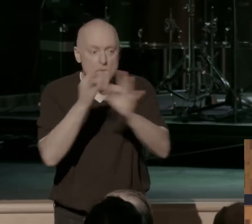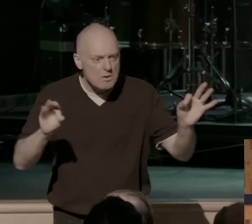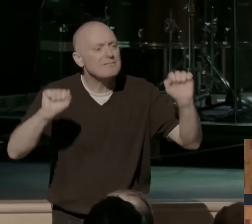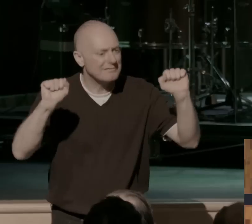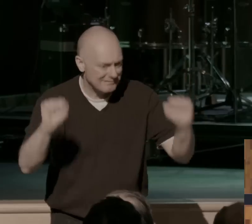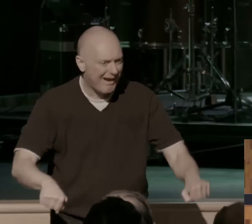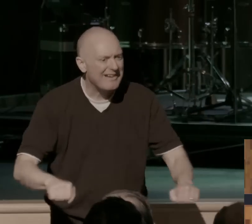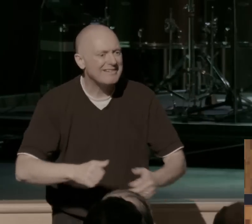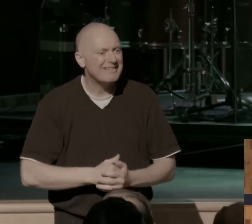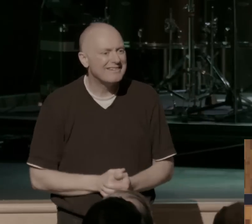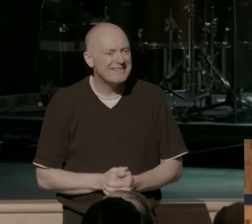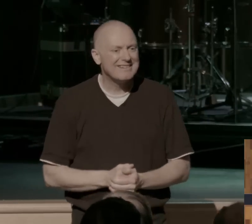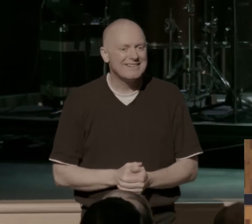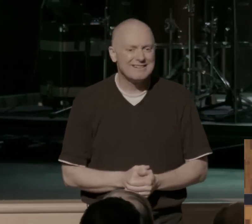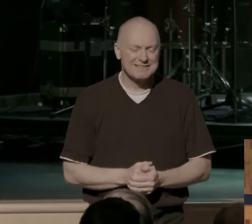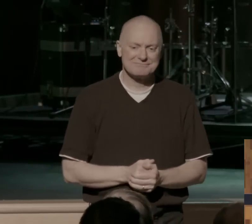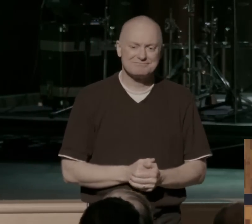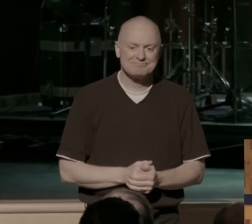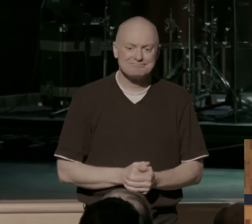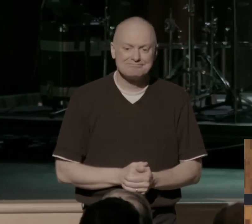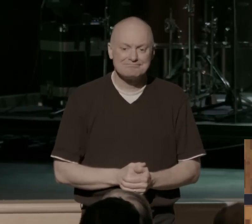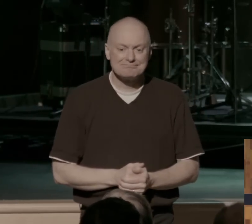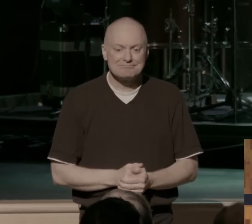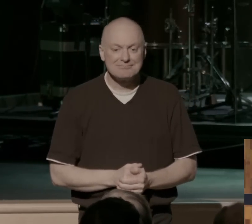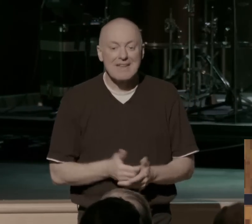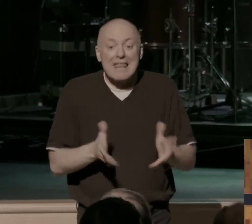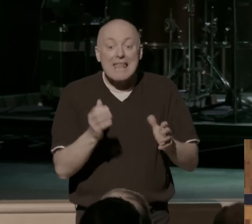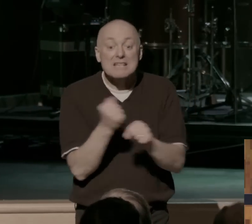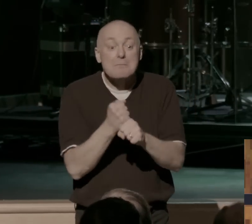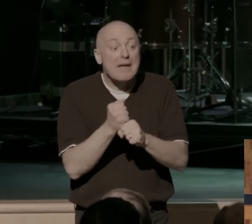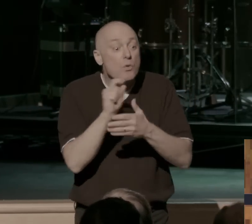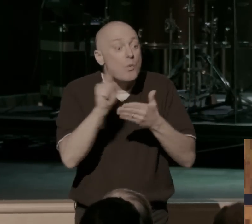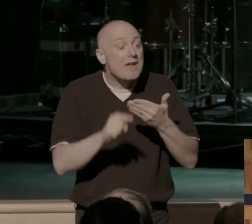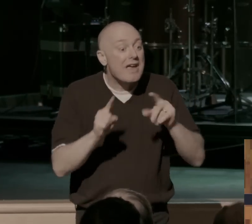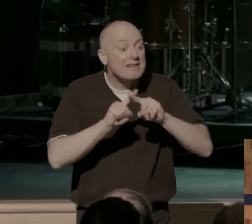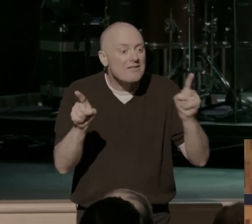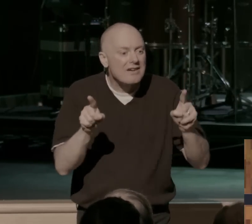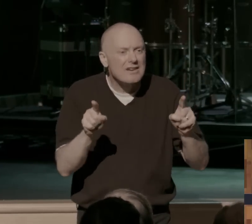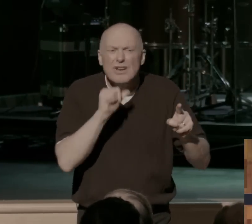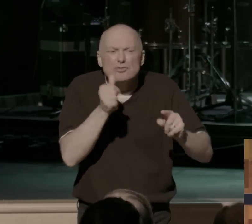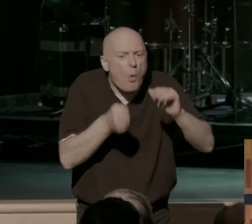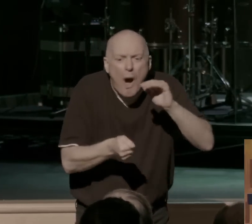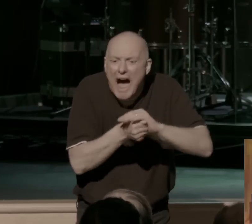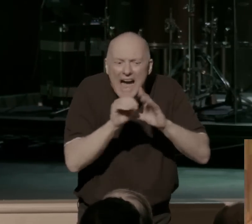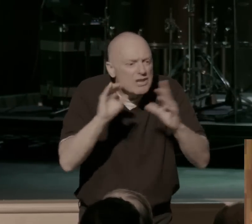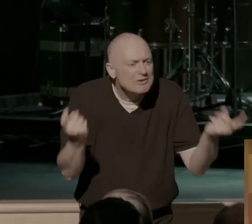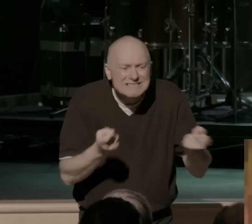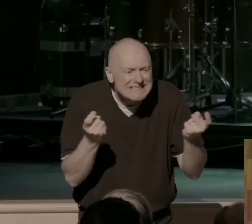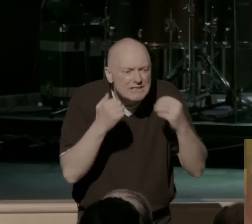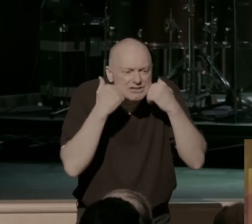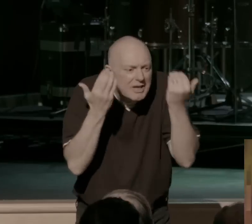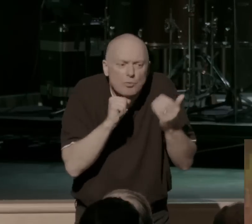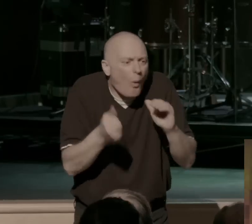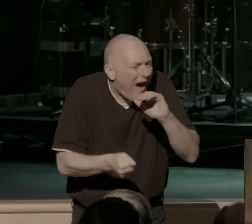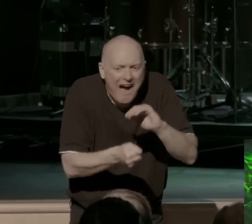So let's make this weekend a little bit different. Let's not hide in our sin and shame. Let's not isolate ourselves.